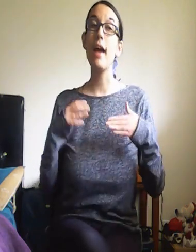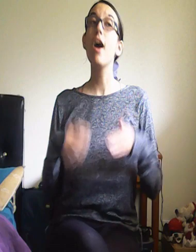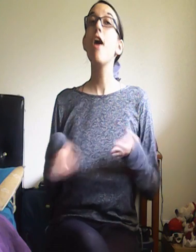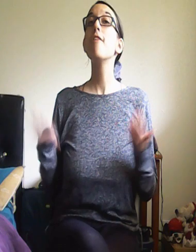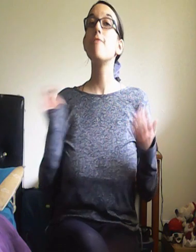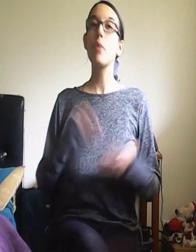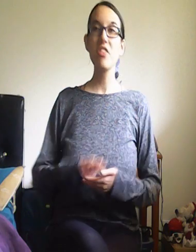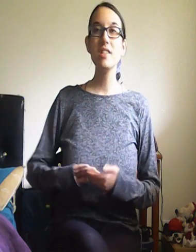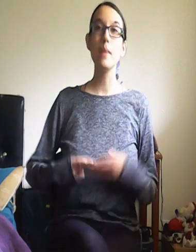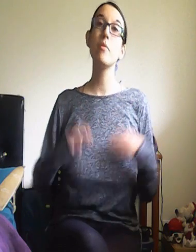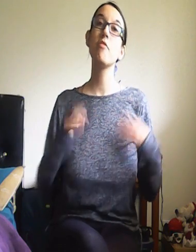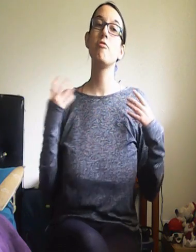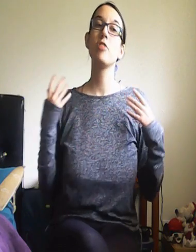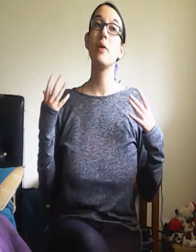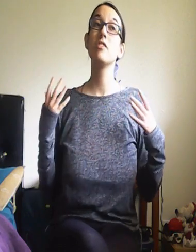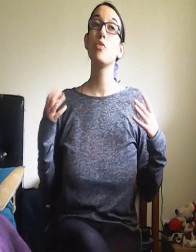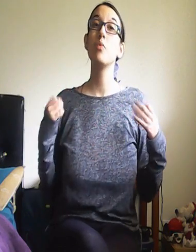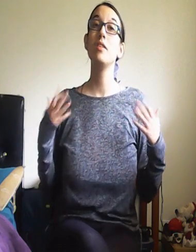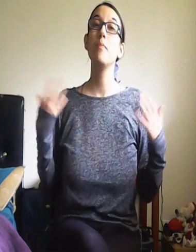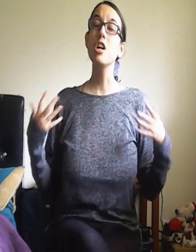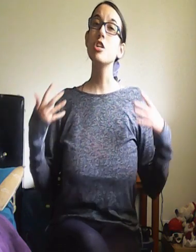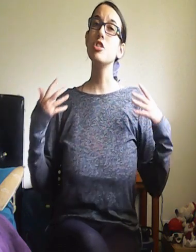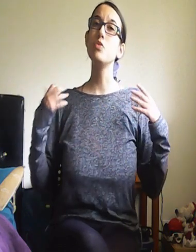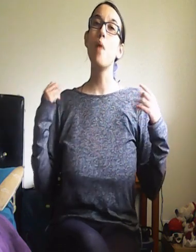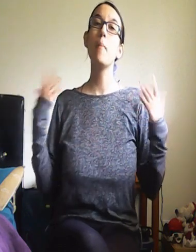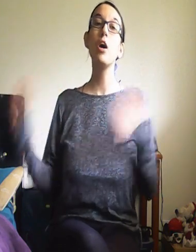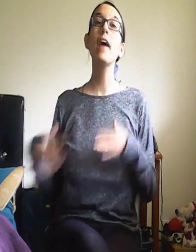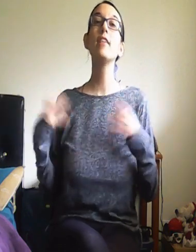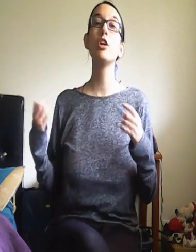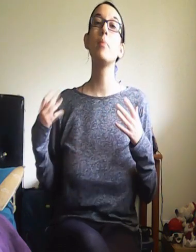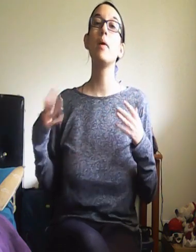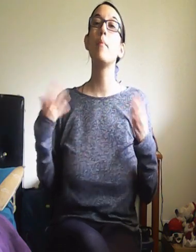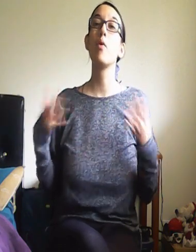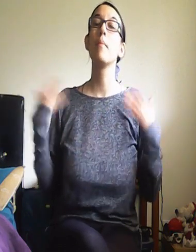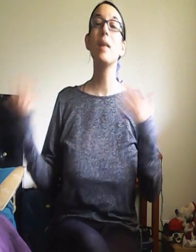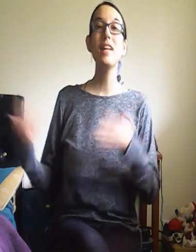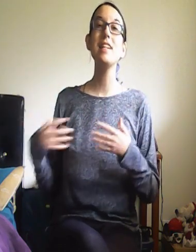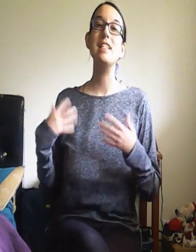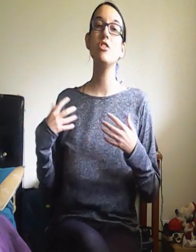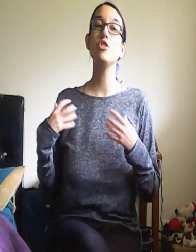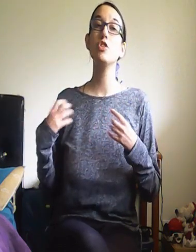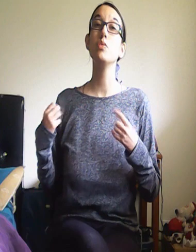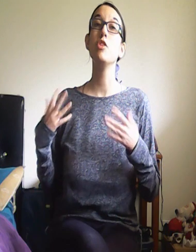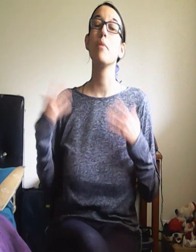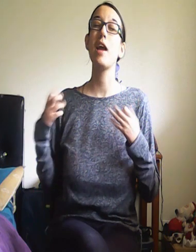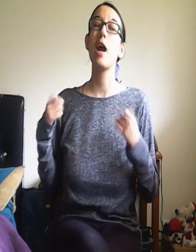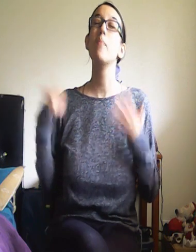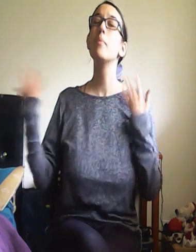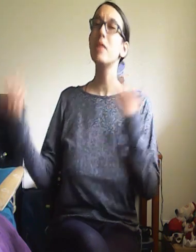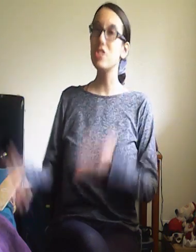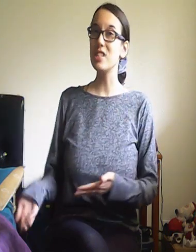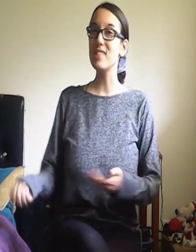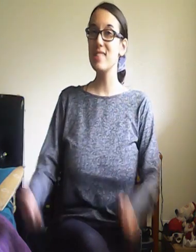My fourth tip for you guys would to put a little bit more money into your makeup budgets.